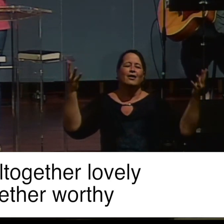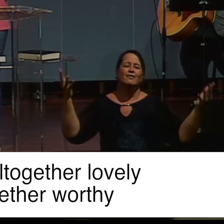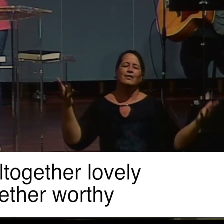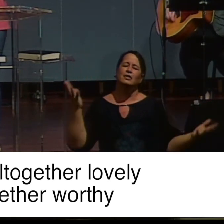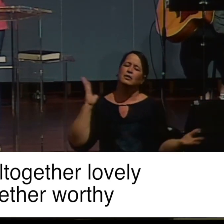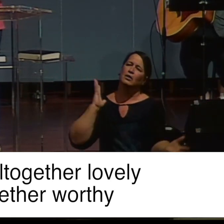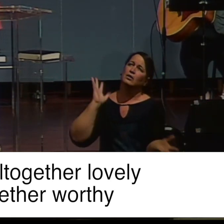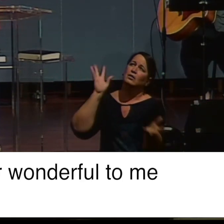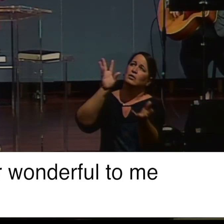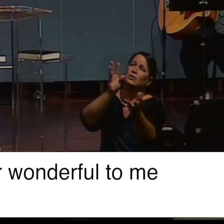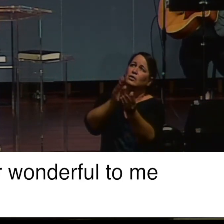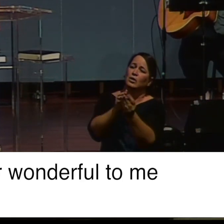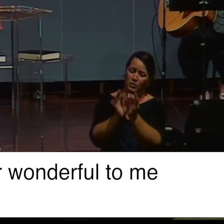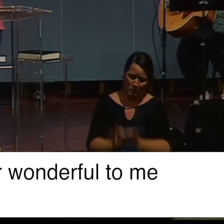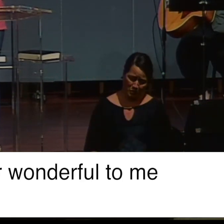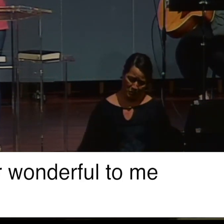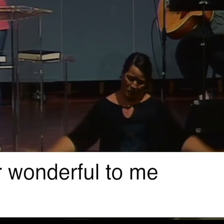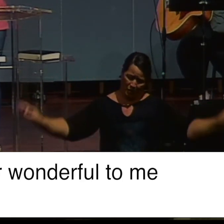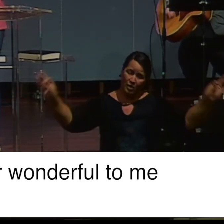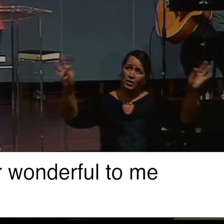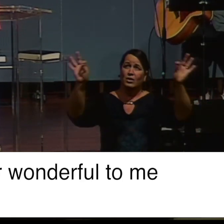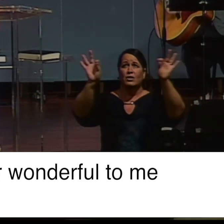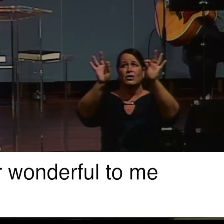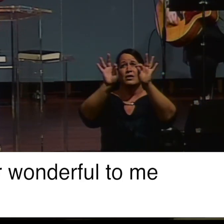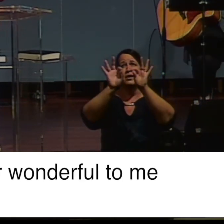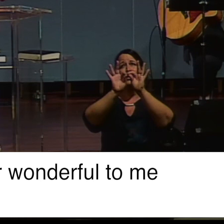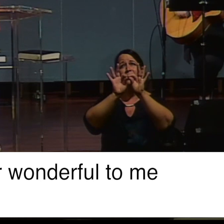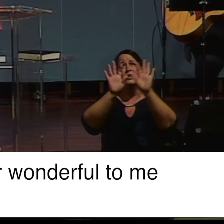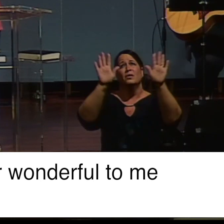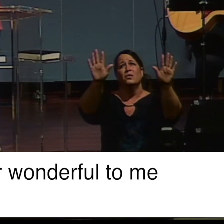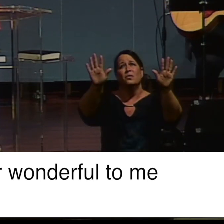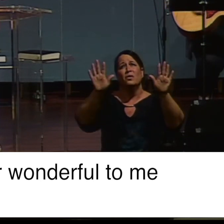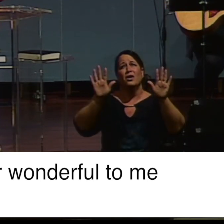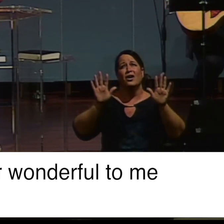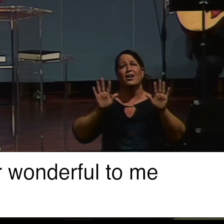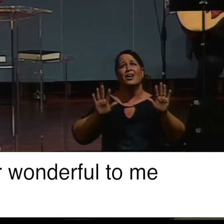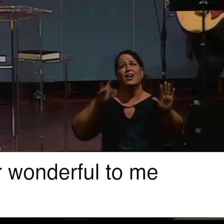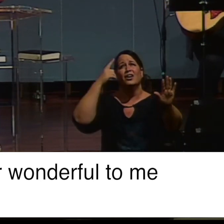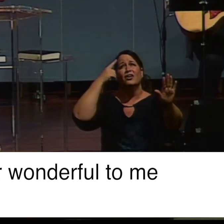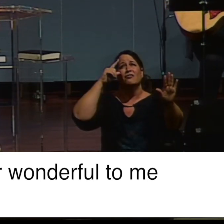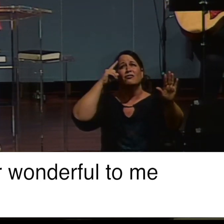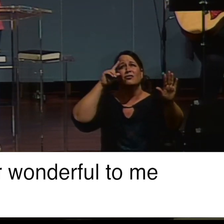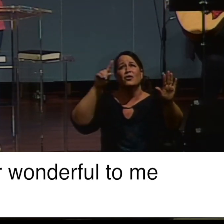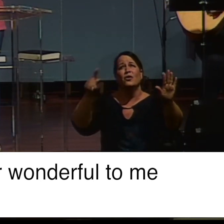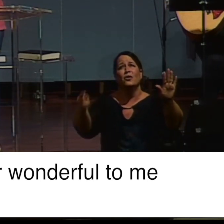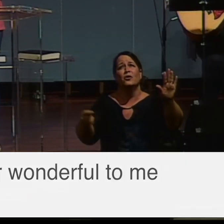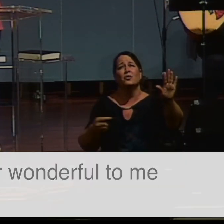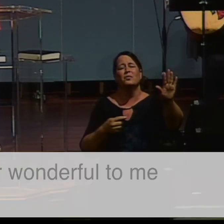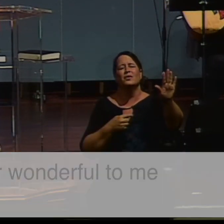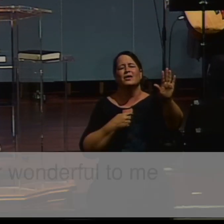worthy, all together wonderful to be.